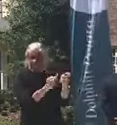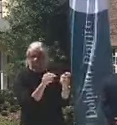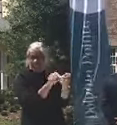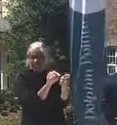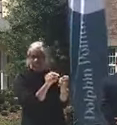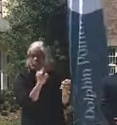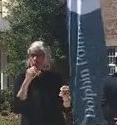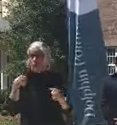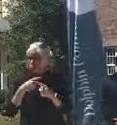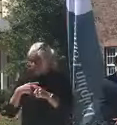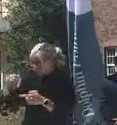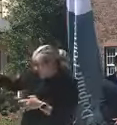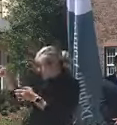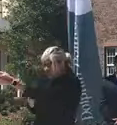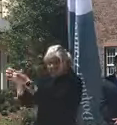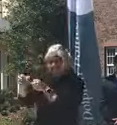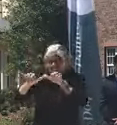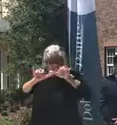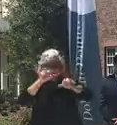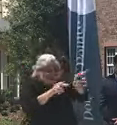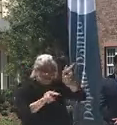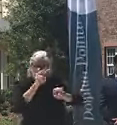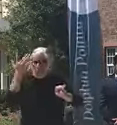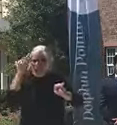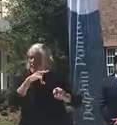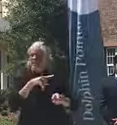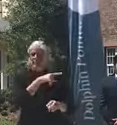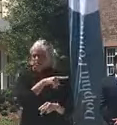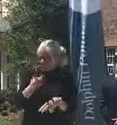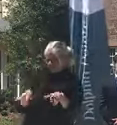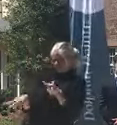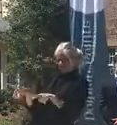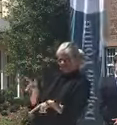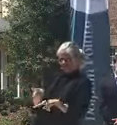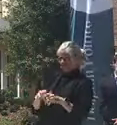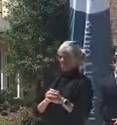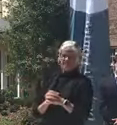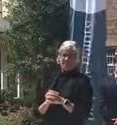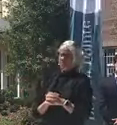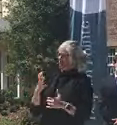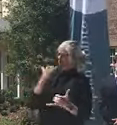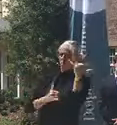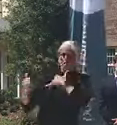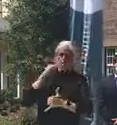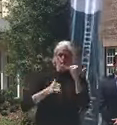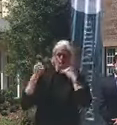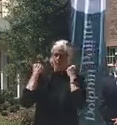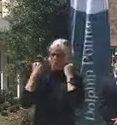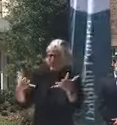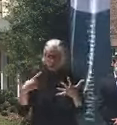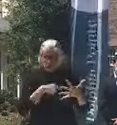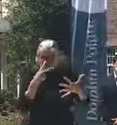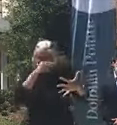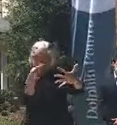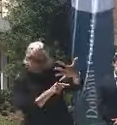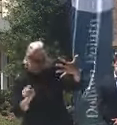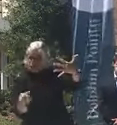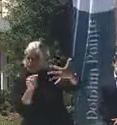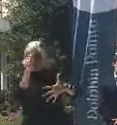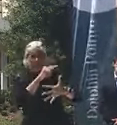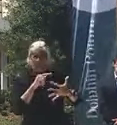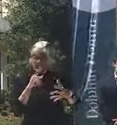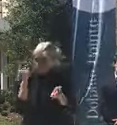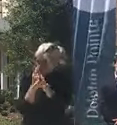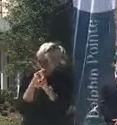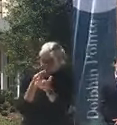engineers to fix this, they said that this thing was very flawed and that it was just simply not worth the money. So we need to